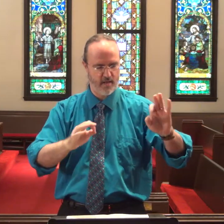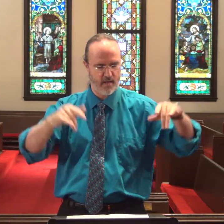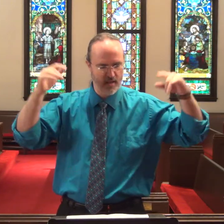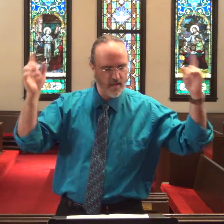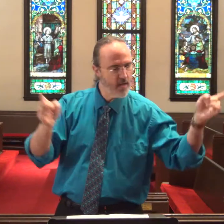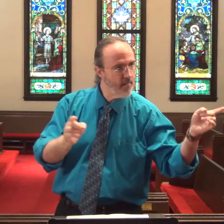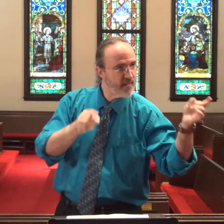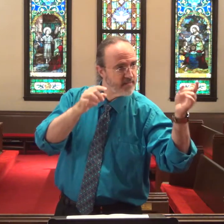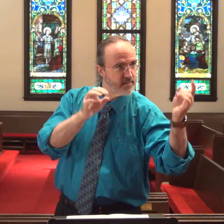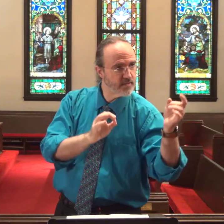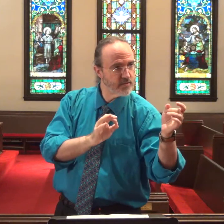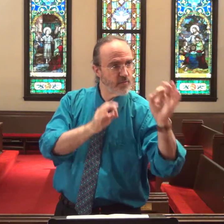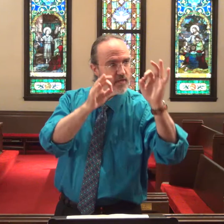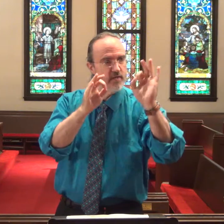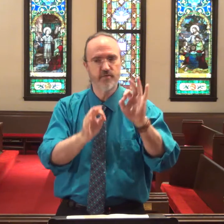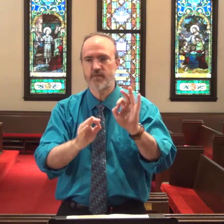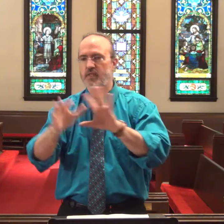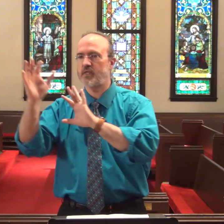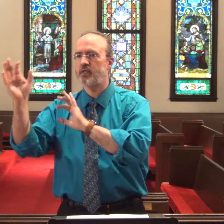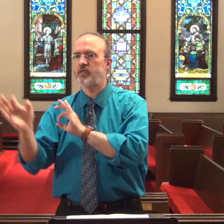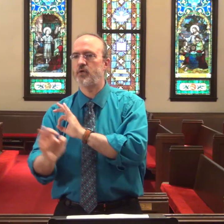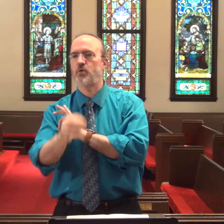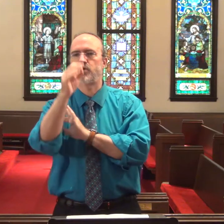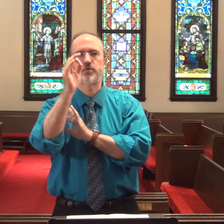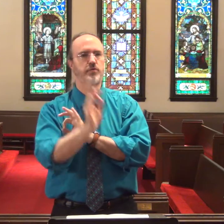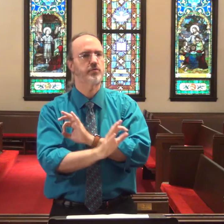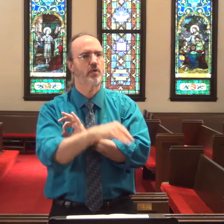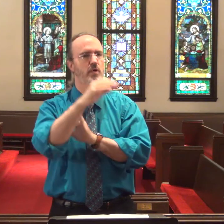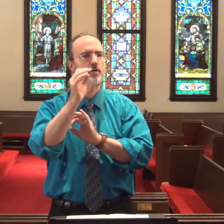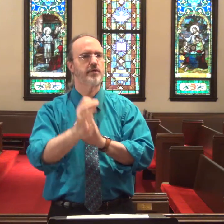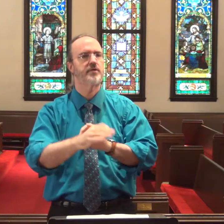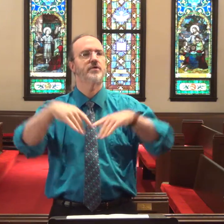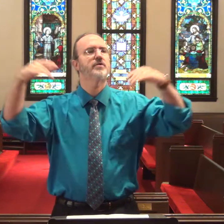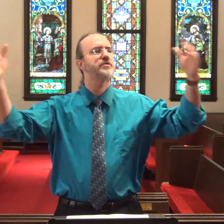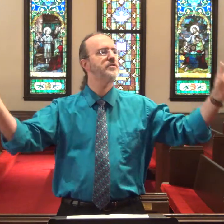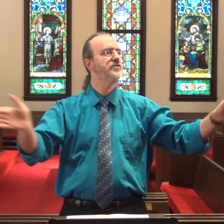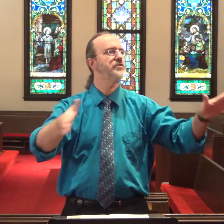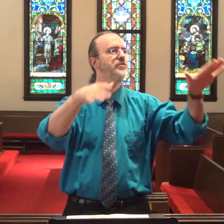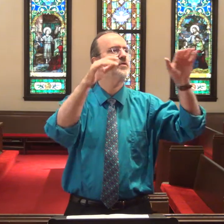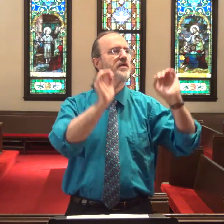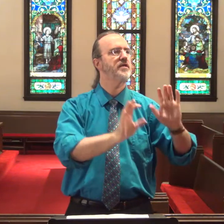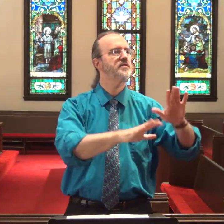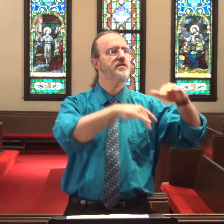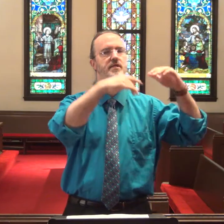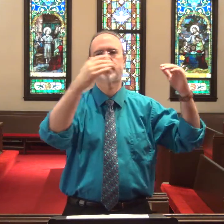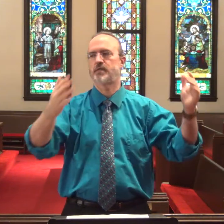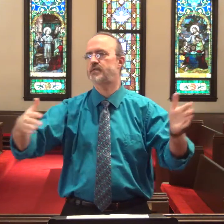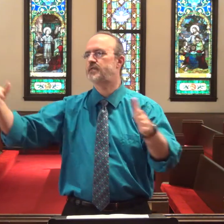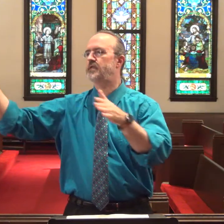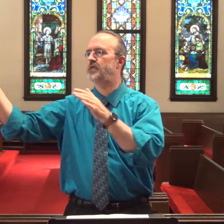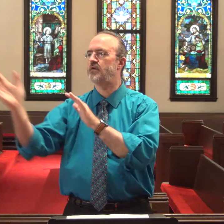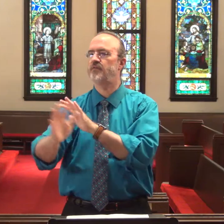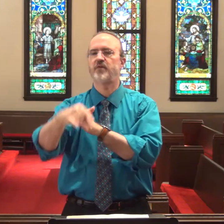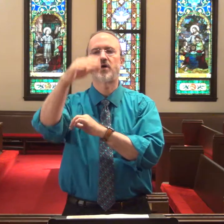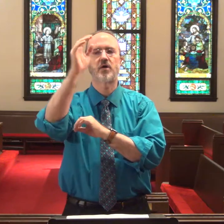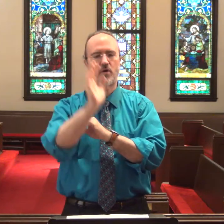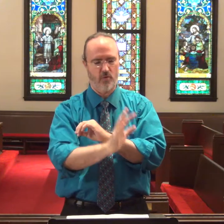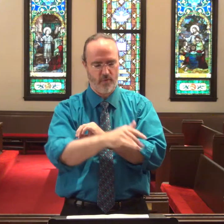pass and swiftly move those waters to the city for a